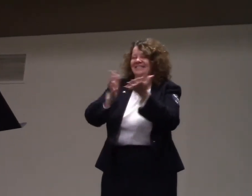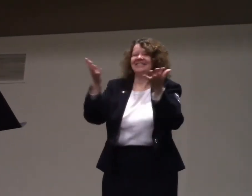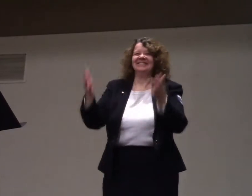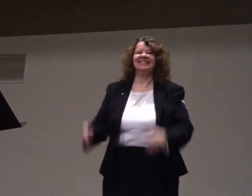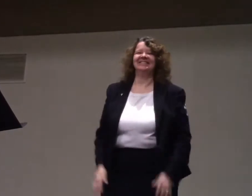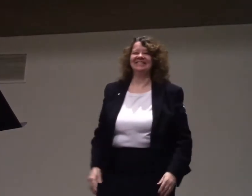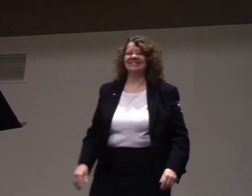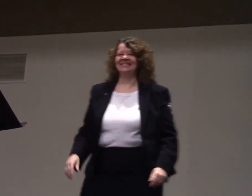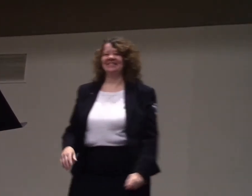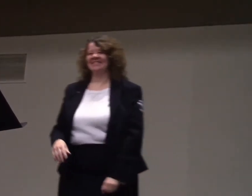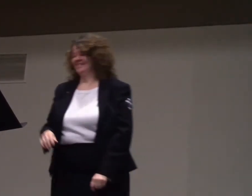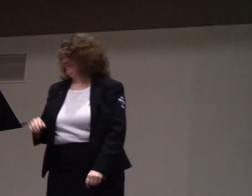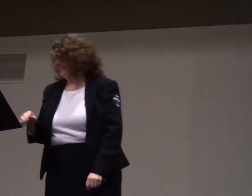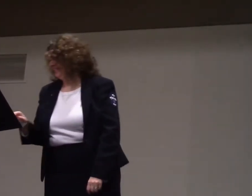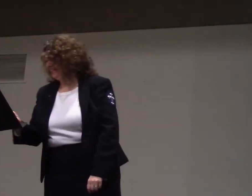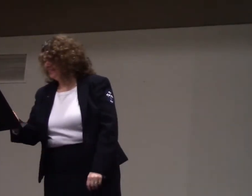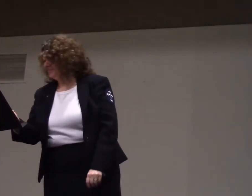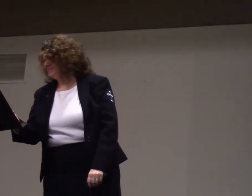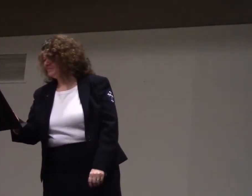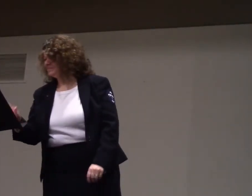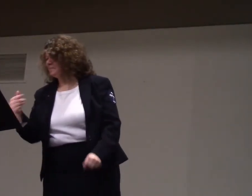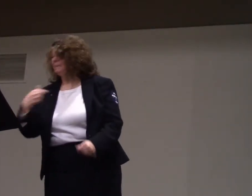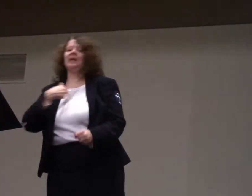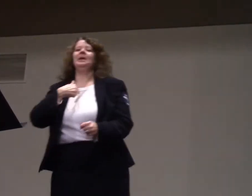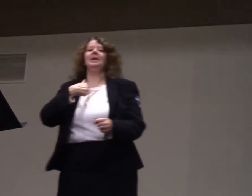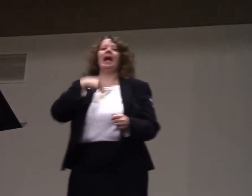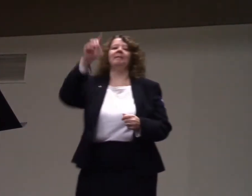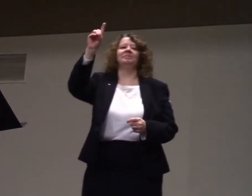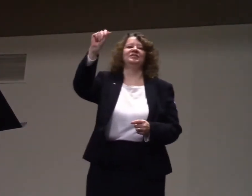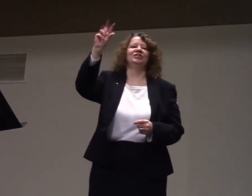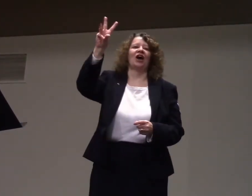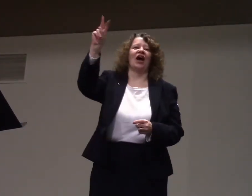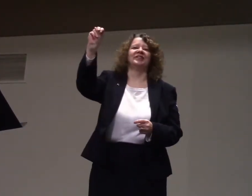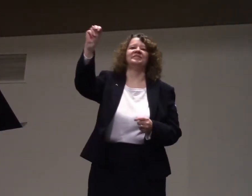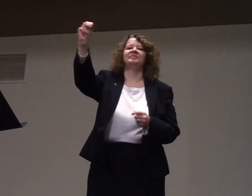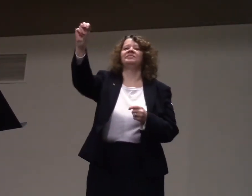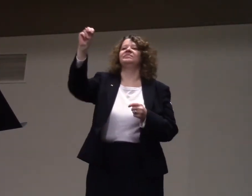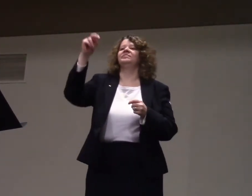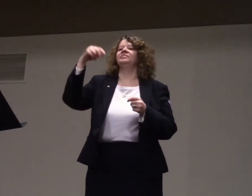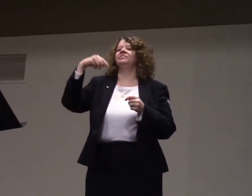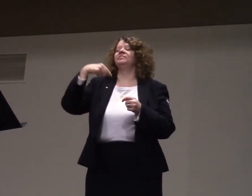Good medicine. Good medicine. Good medicine. My name is Dawn.